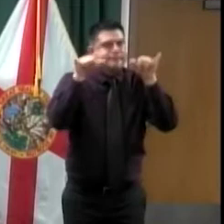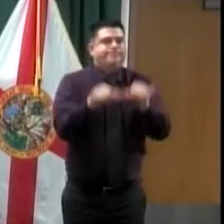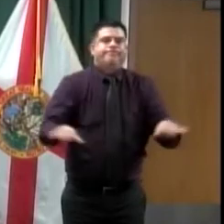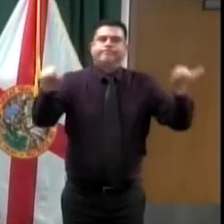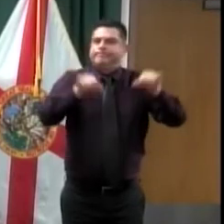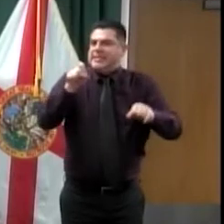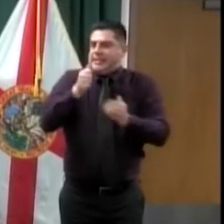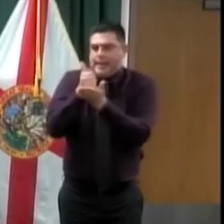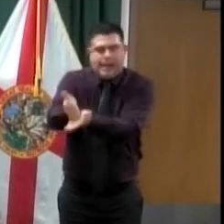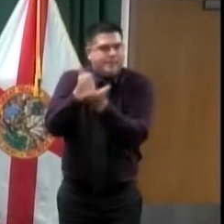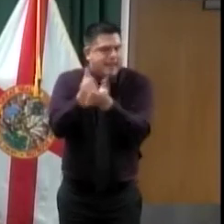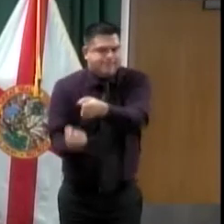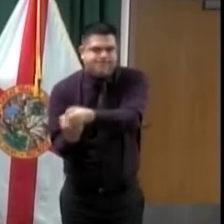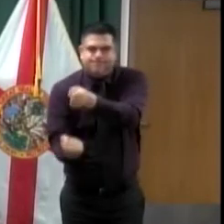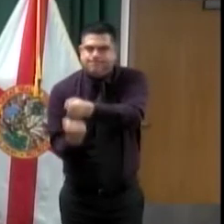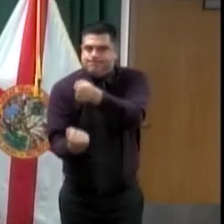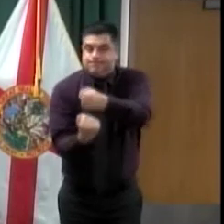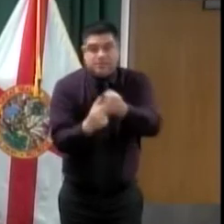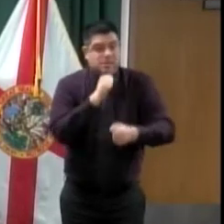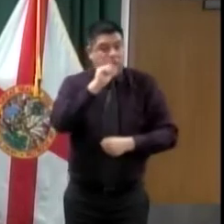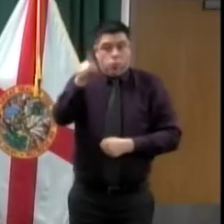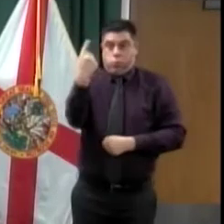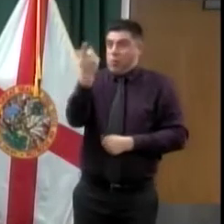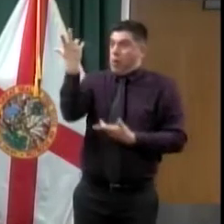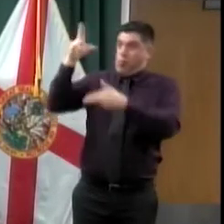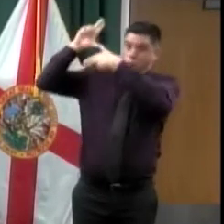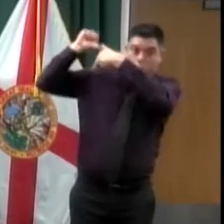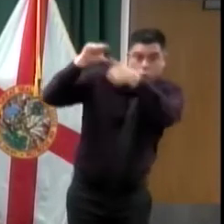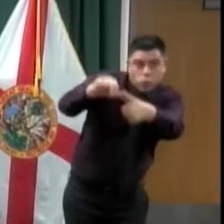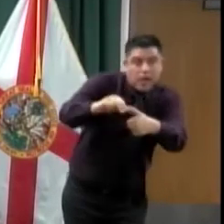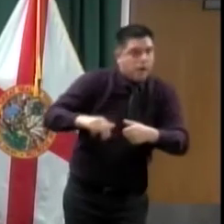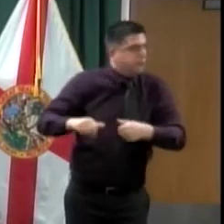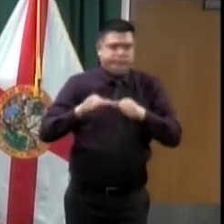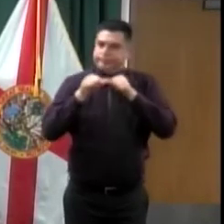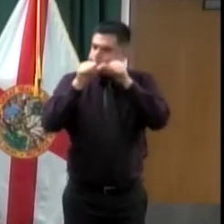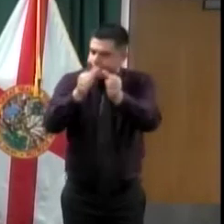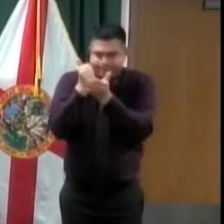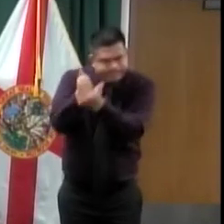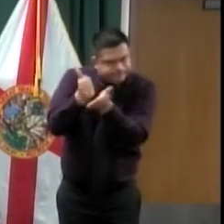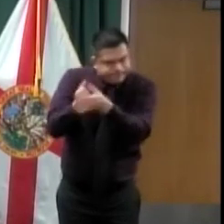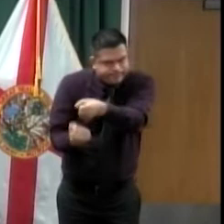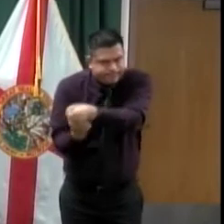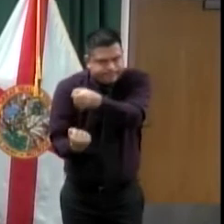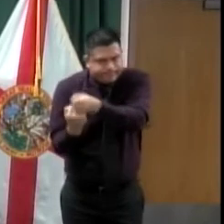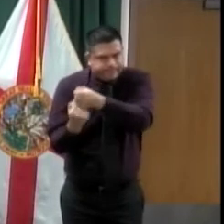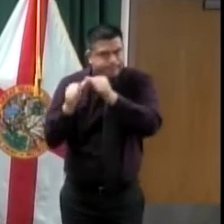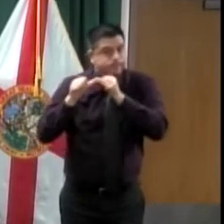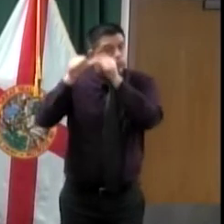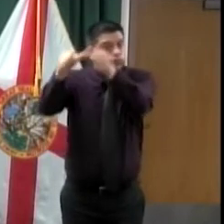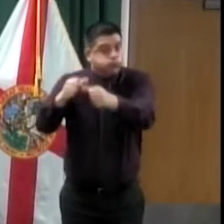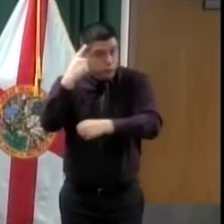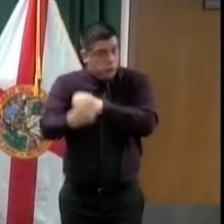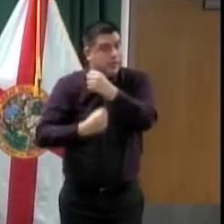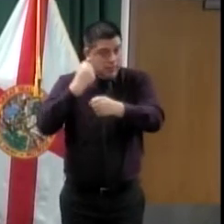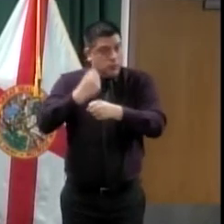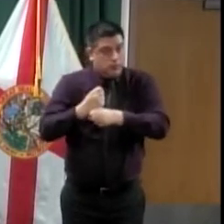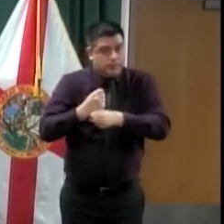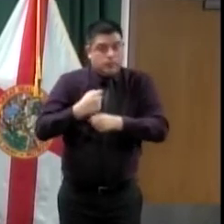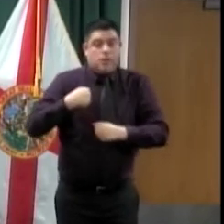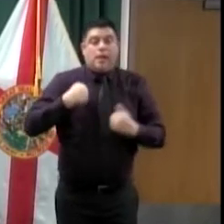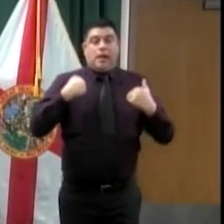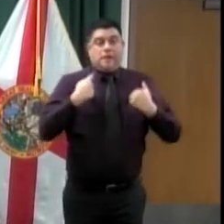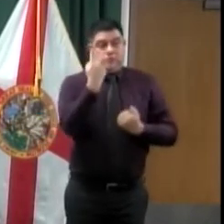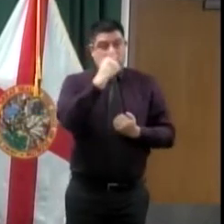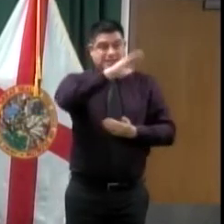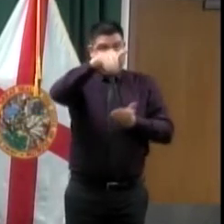to other nonprofits, for example, to the Rescue Outreach Missionary in Sanford and larger organizations in the country. But in terms